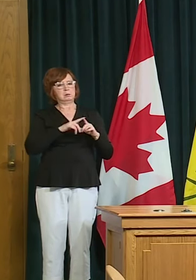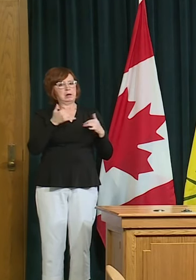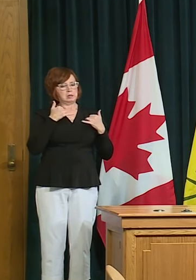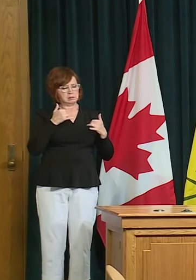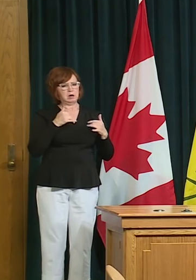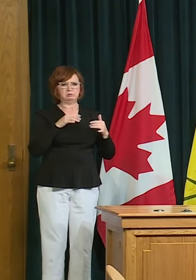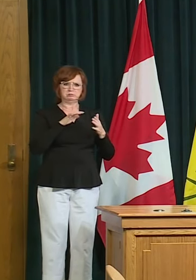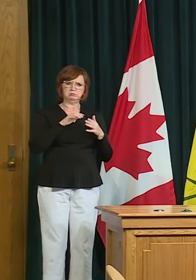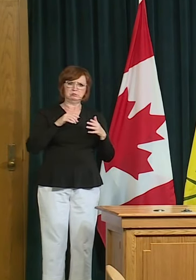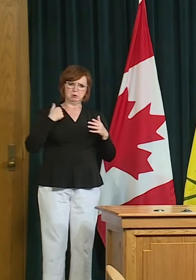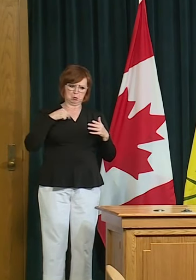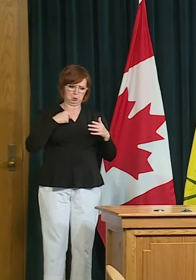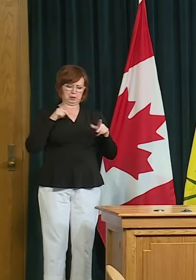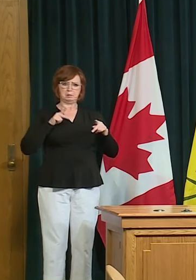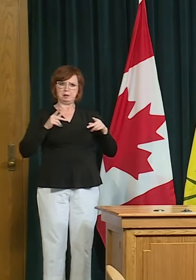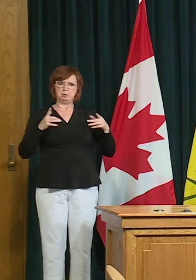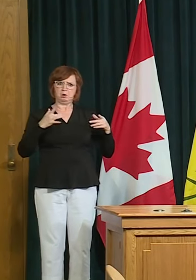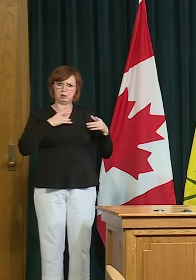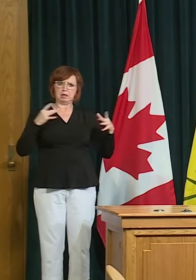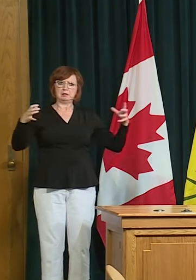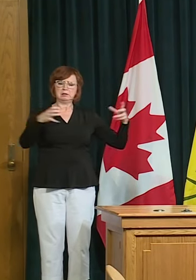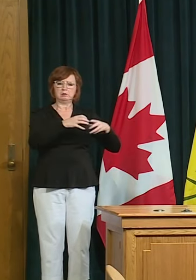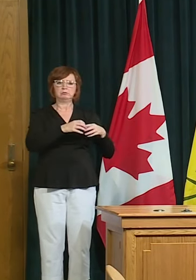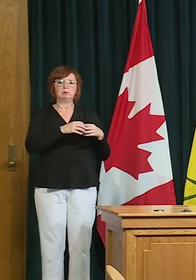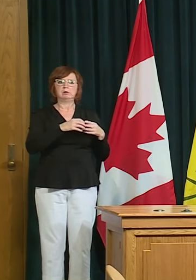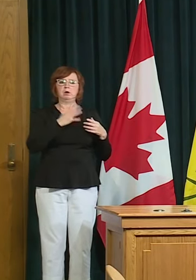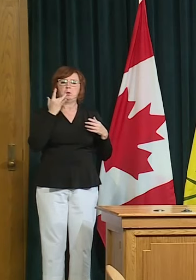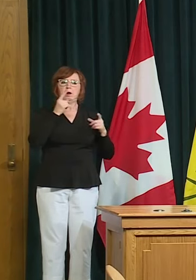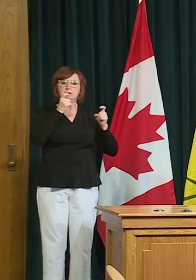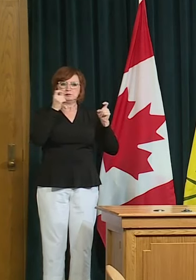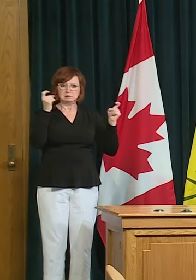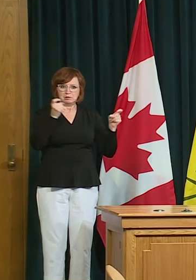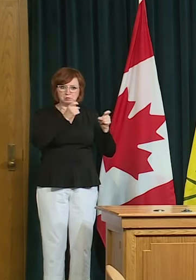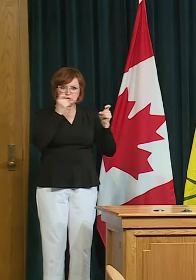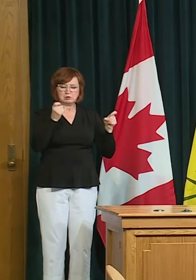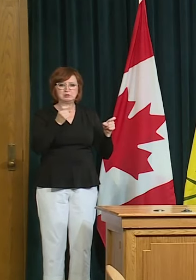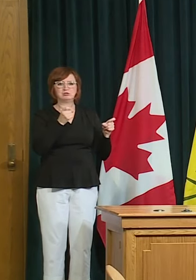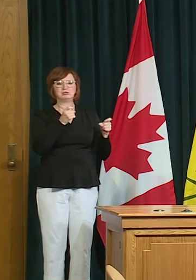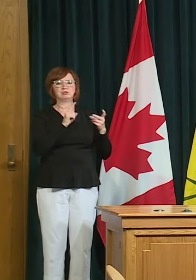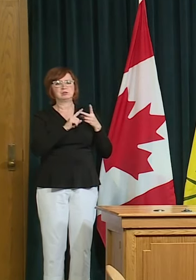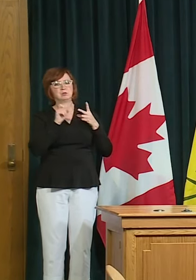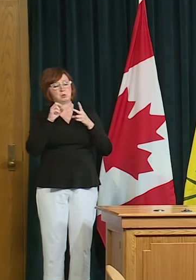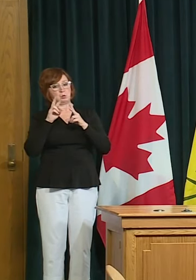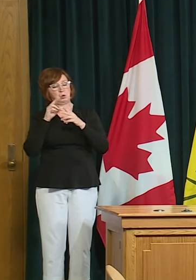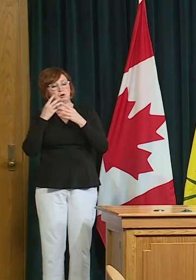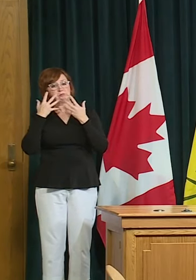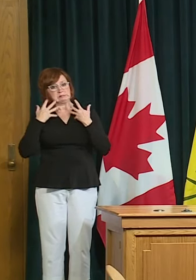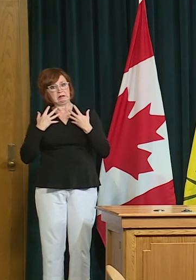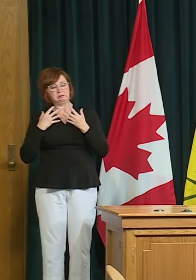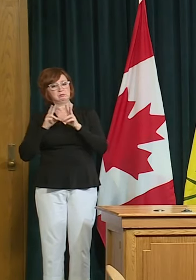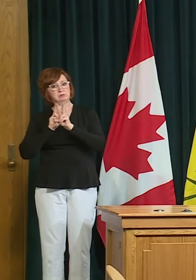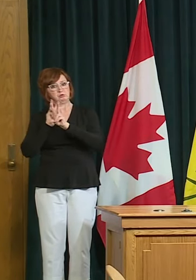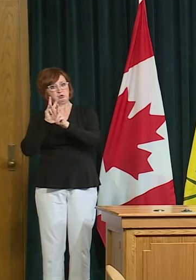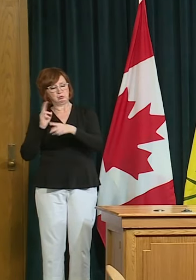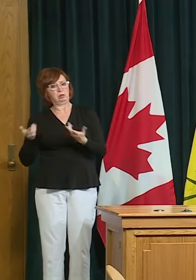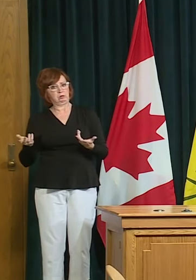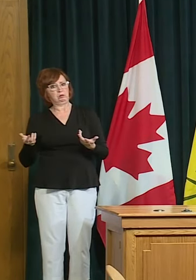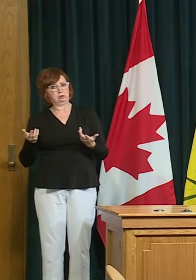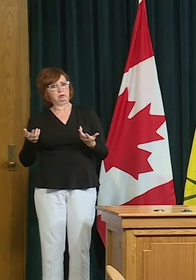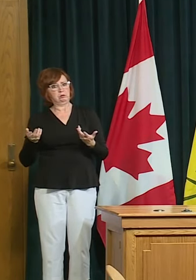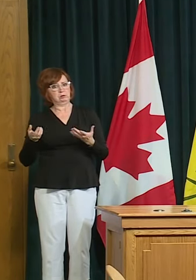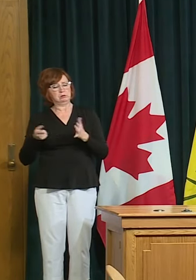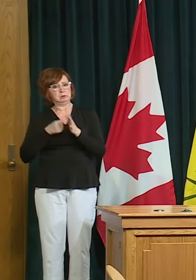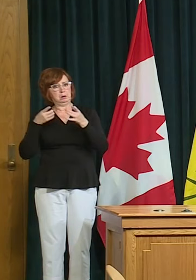sadness and as the prima mentioned we have all had situations where only immediate family members went to a funeral and